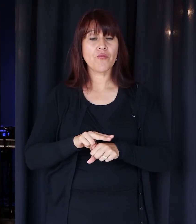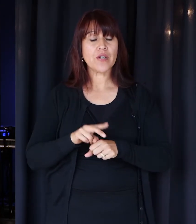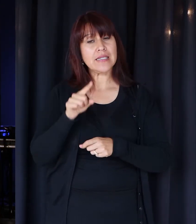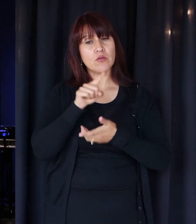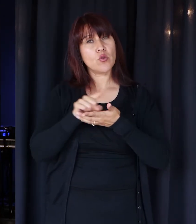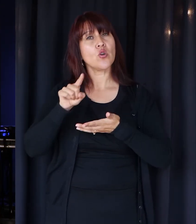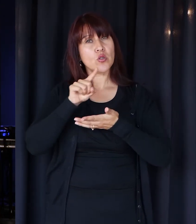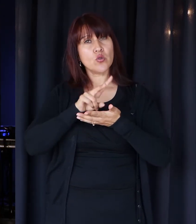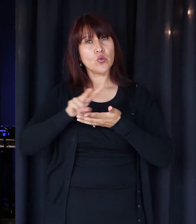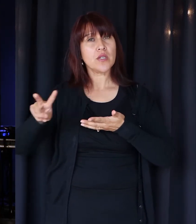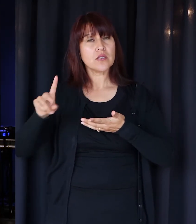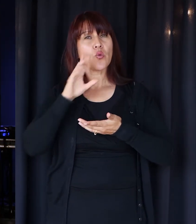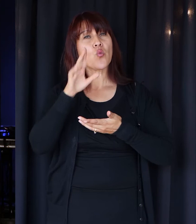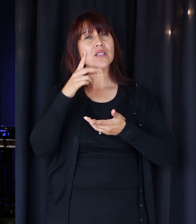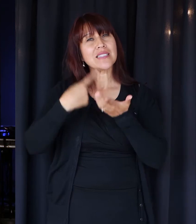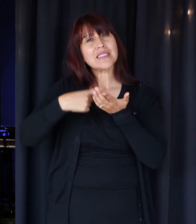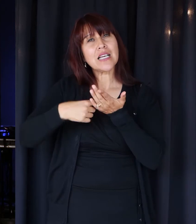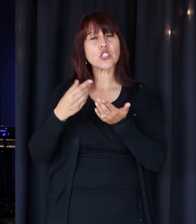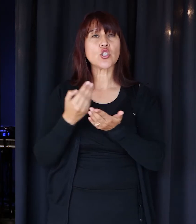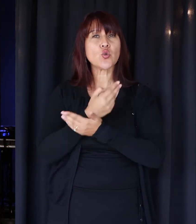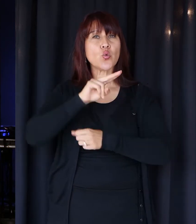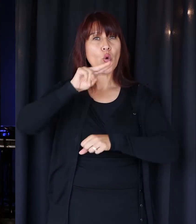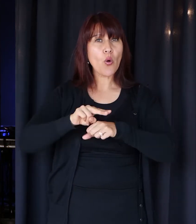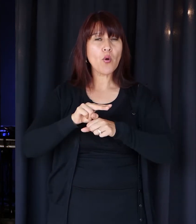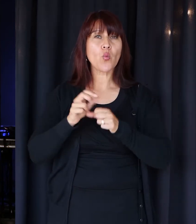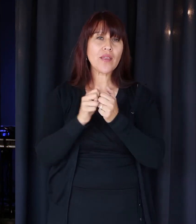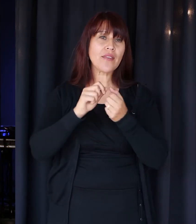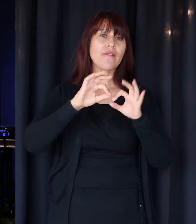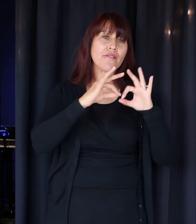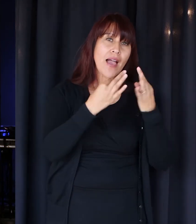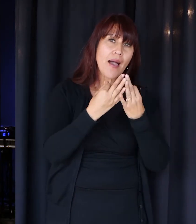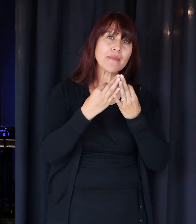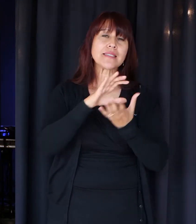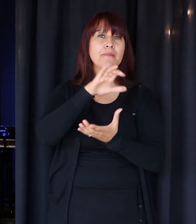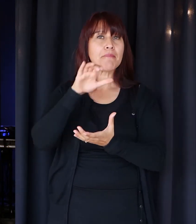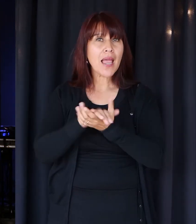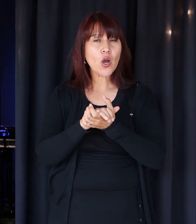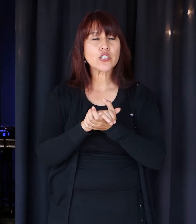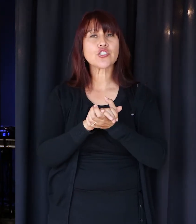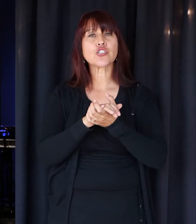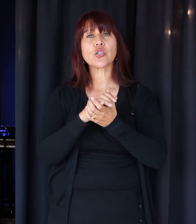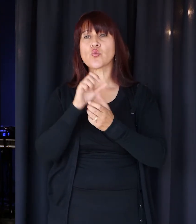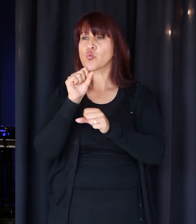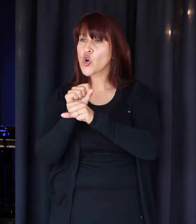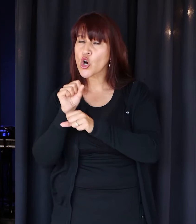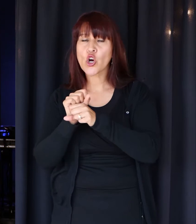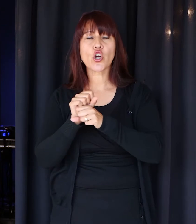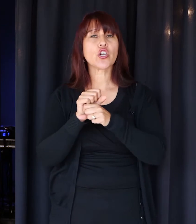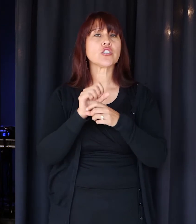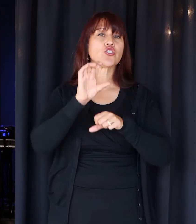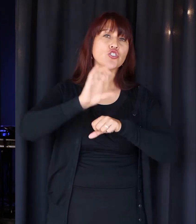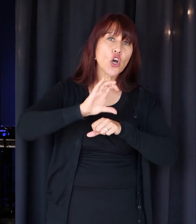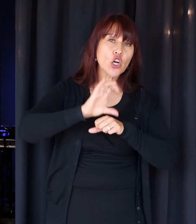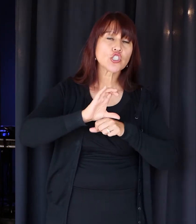couple weeks, we're going to talk about new normal in our families and in our marriage. New normal in work. New normal in